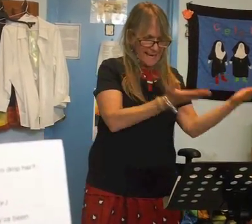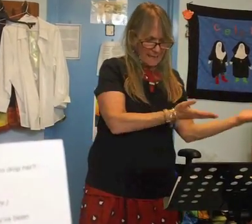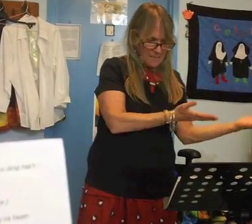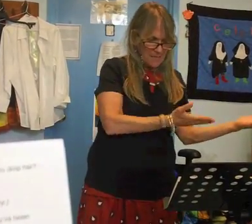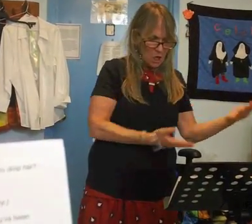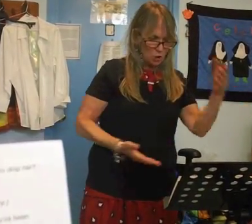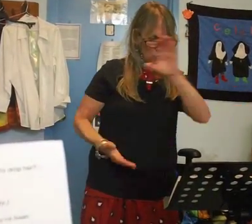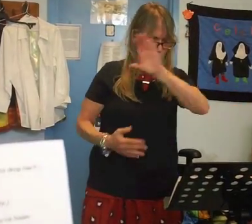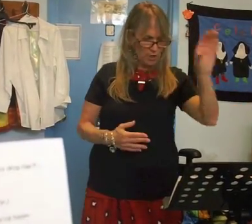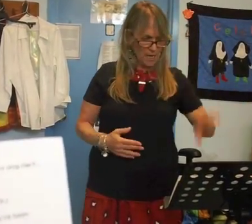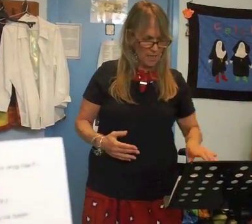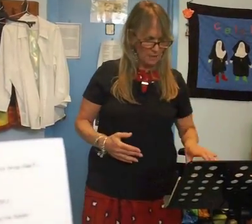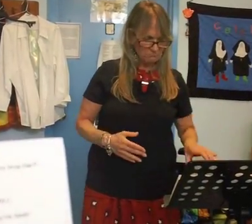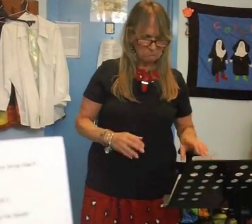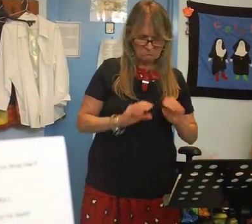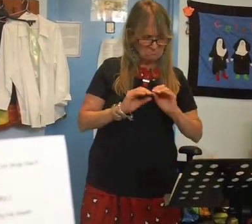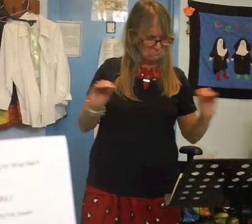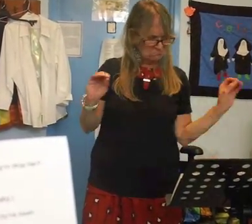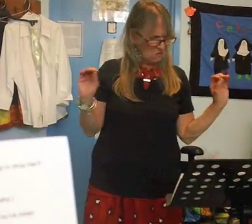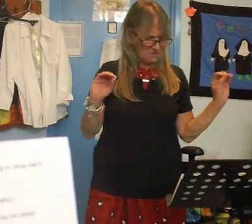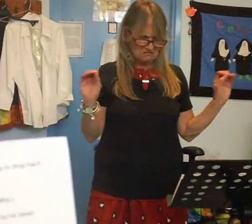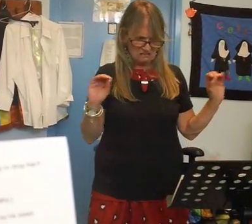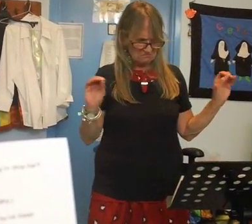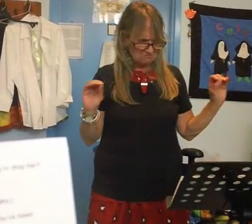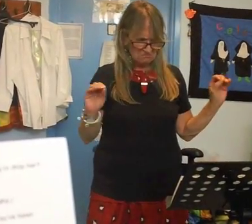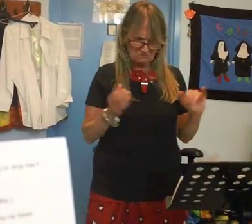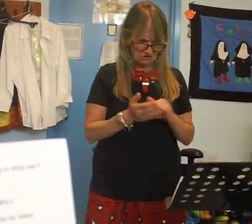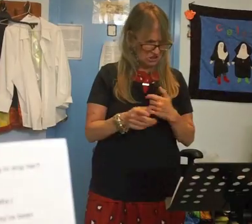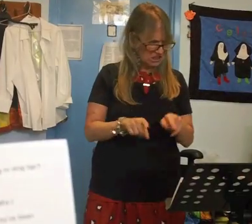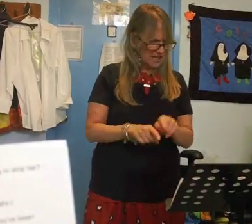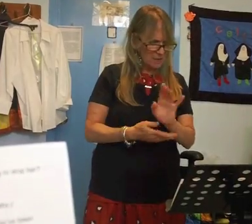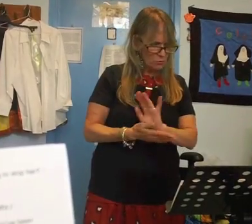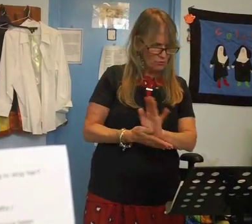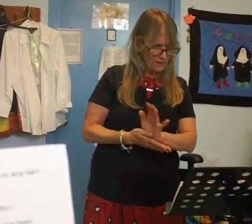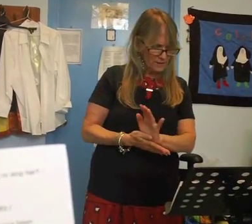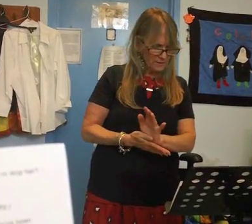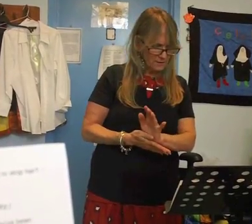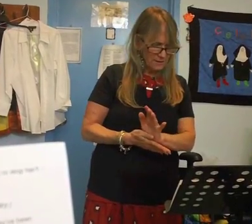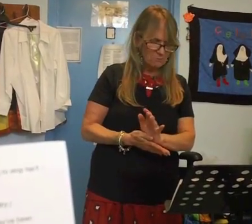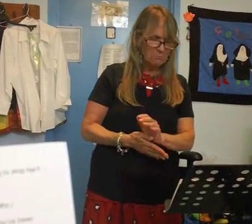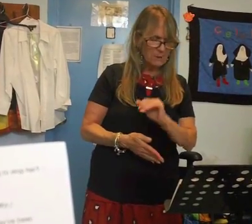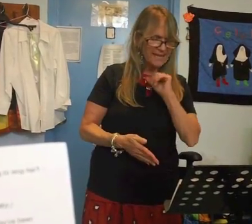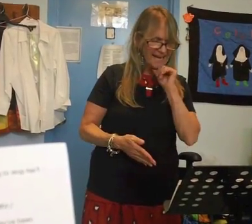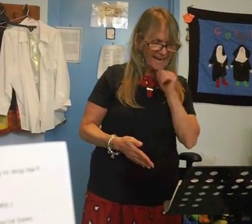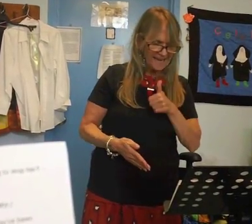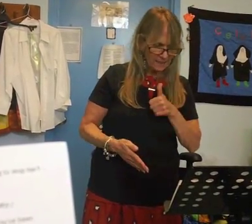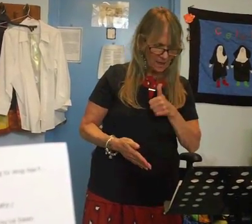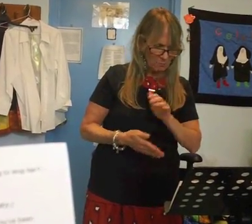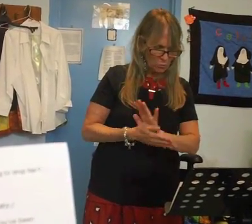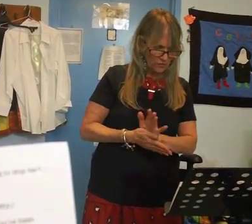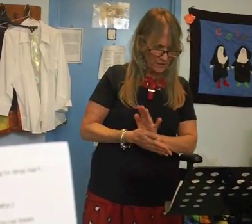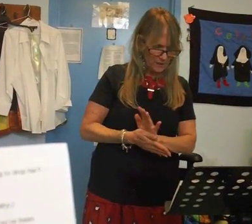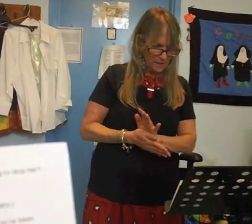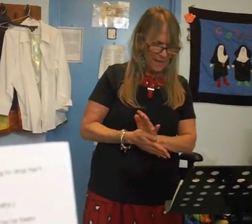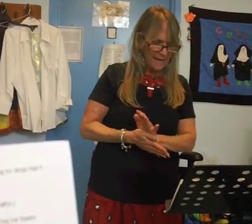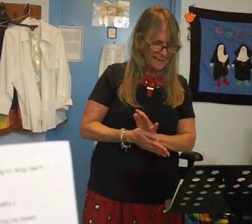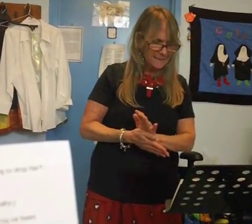me to Chicago no big deal just like a movie a but it ain't a movie and it's